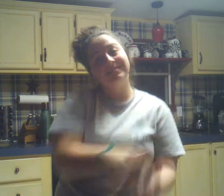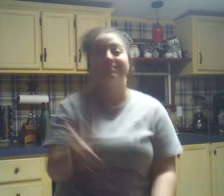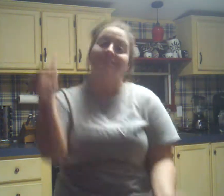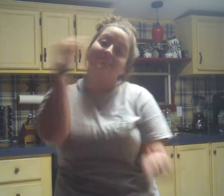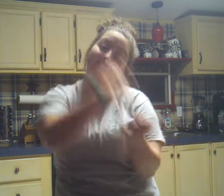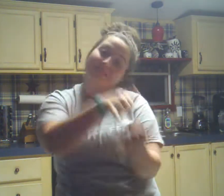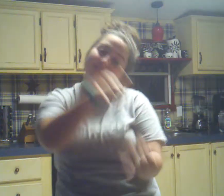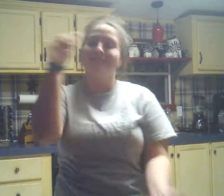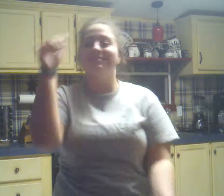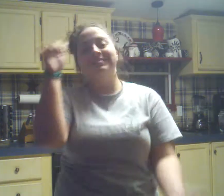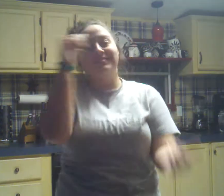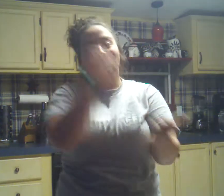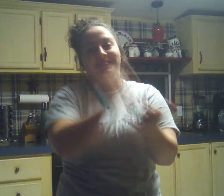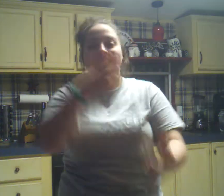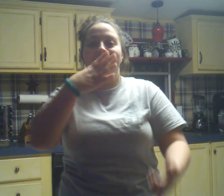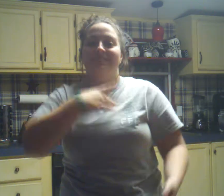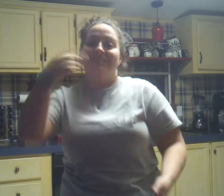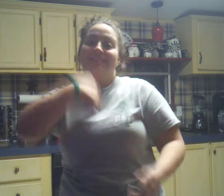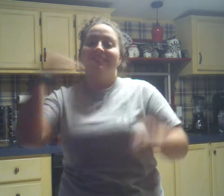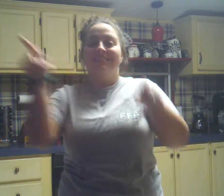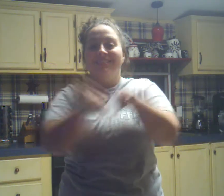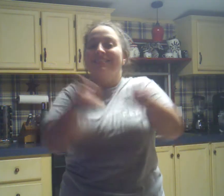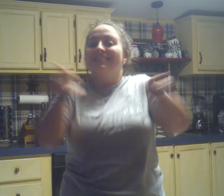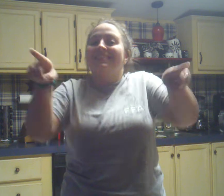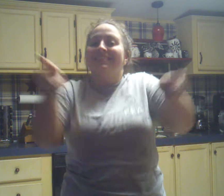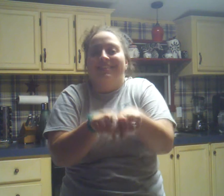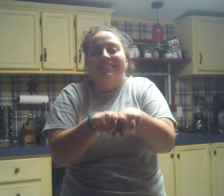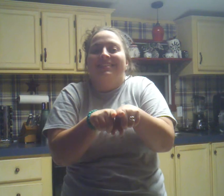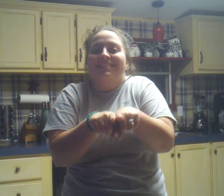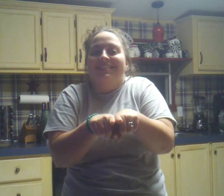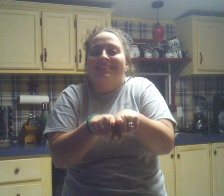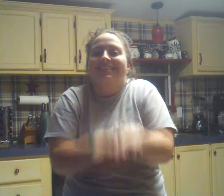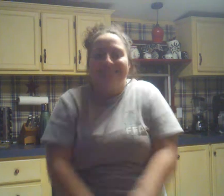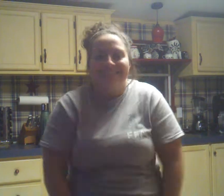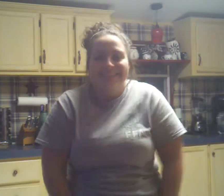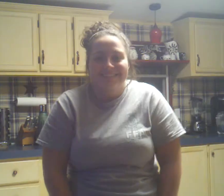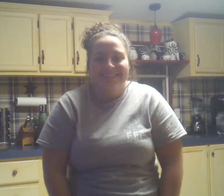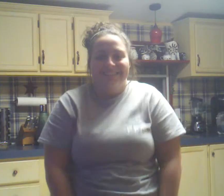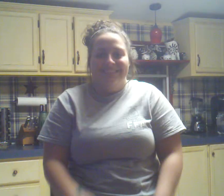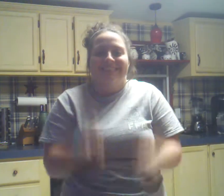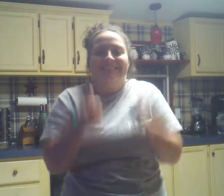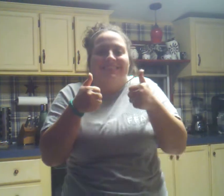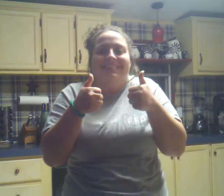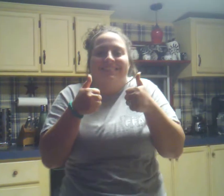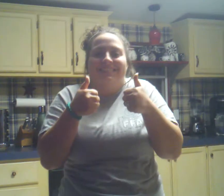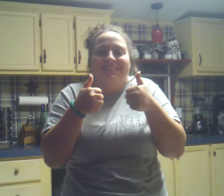And hippopotamus is like me, too. Thank you.